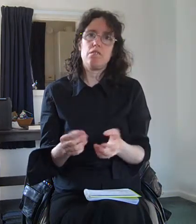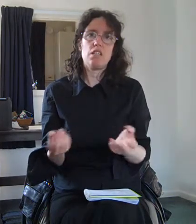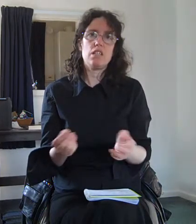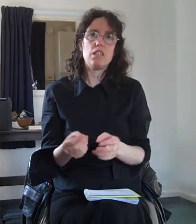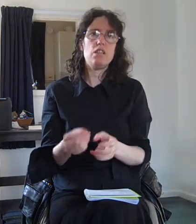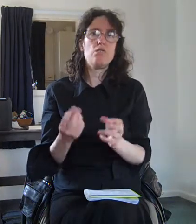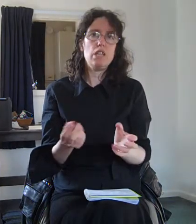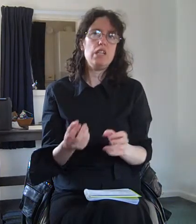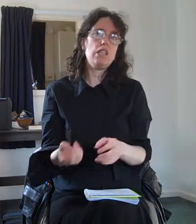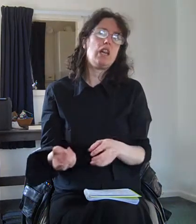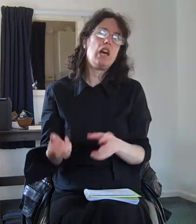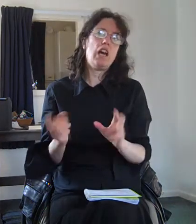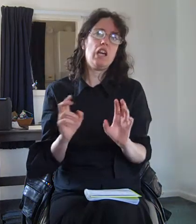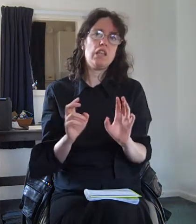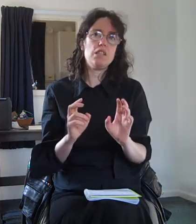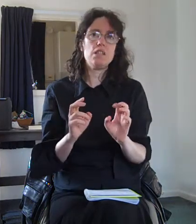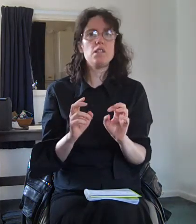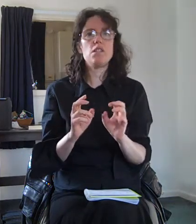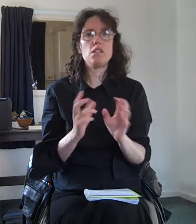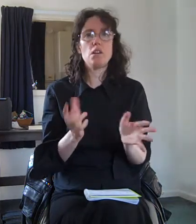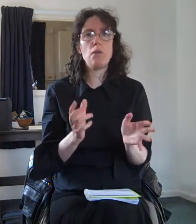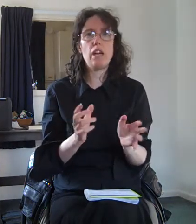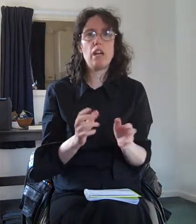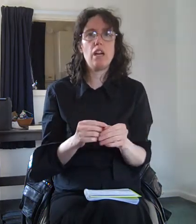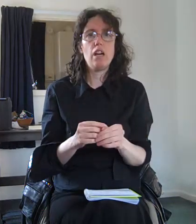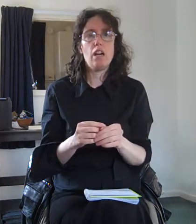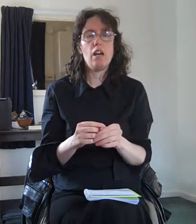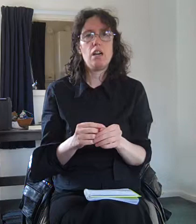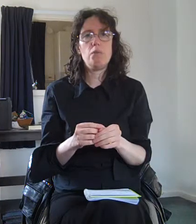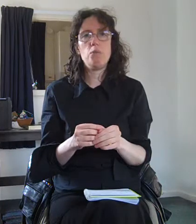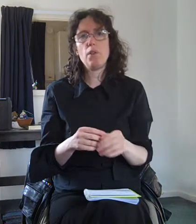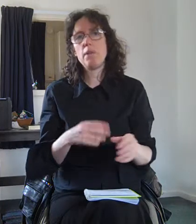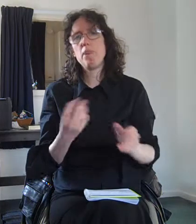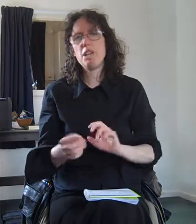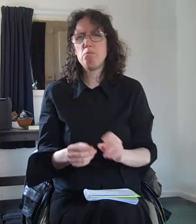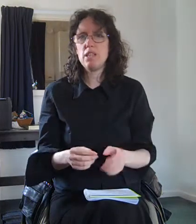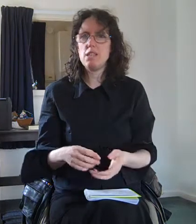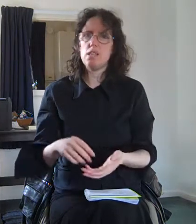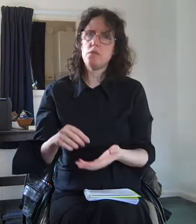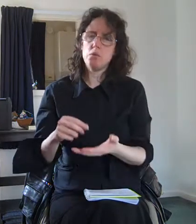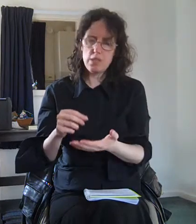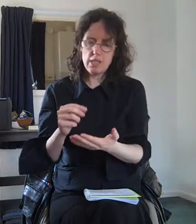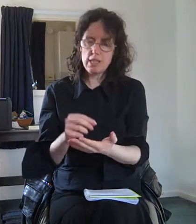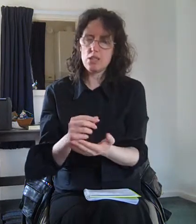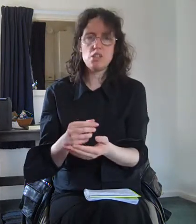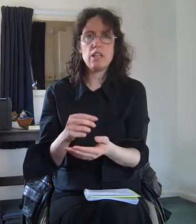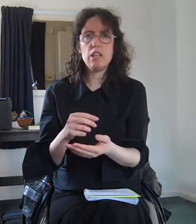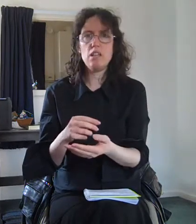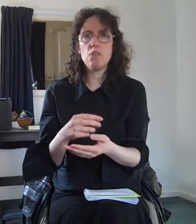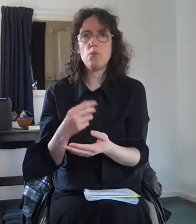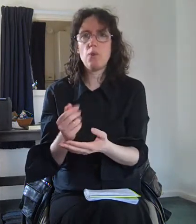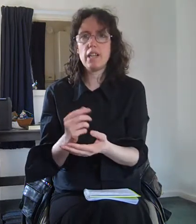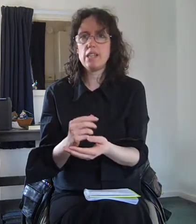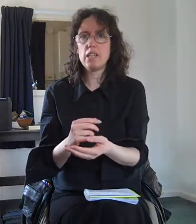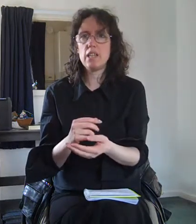things like reading and sewing um what there might be is difficulties actually writing